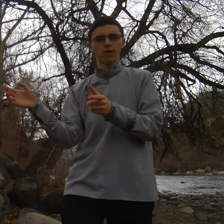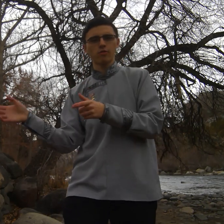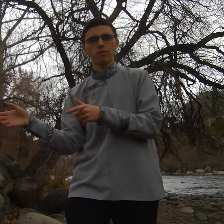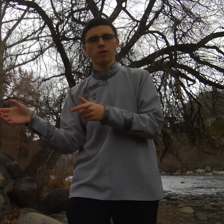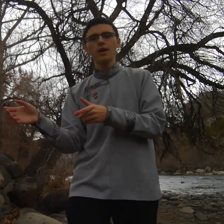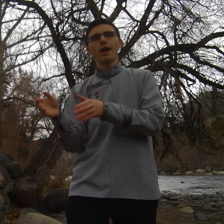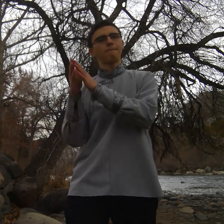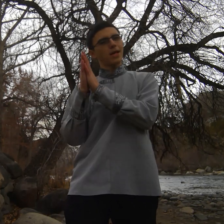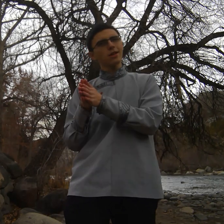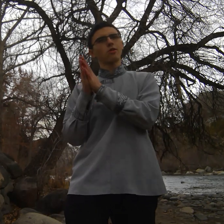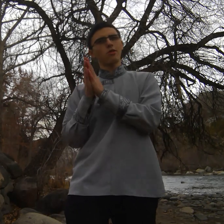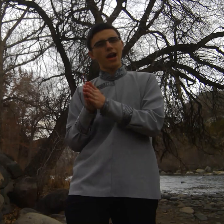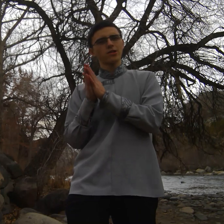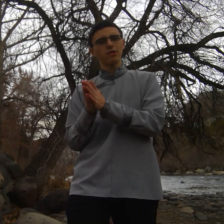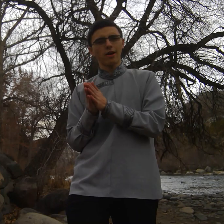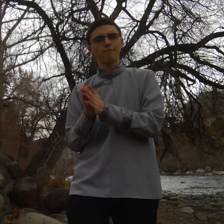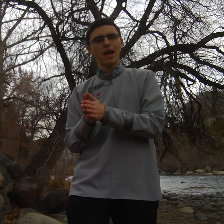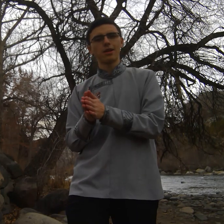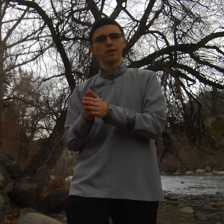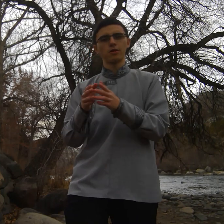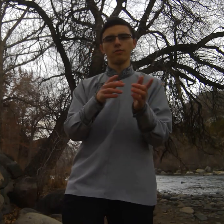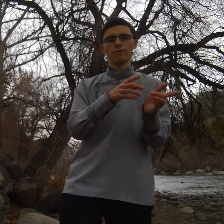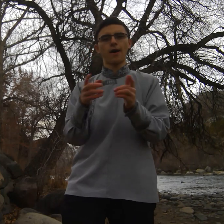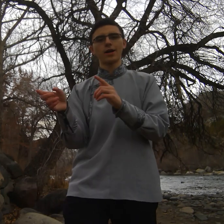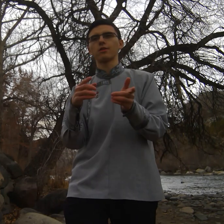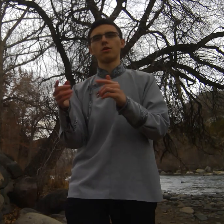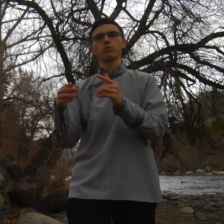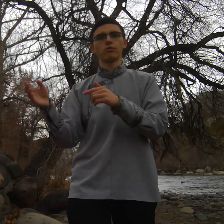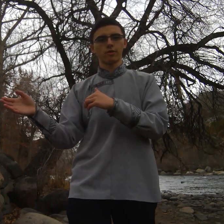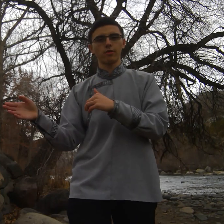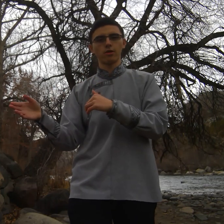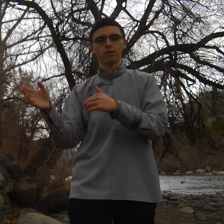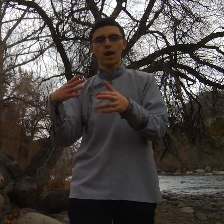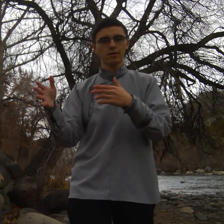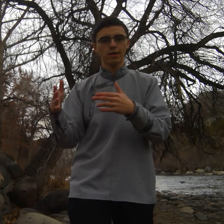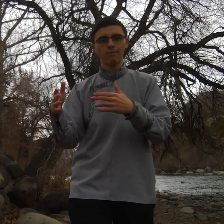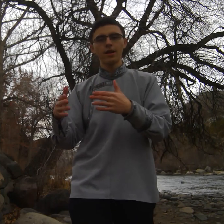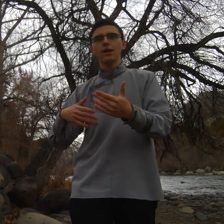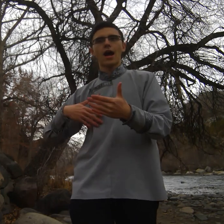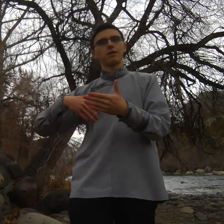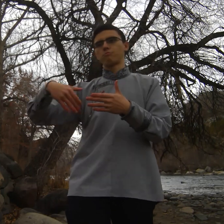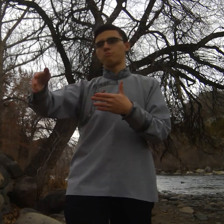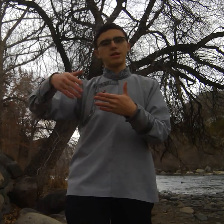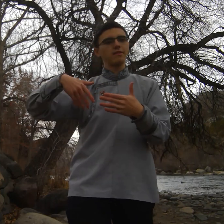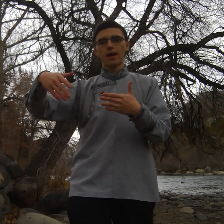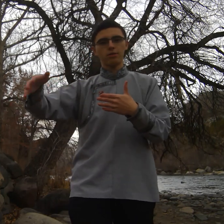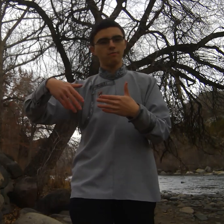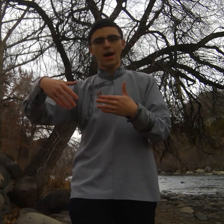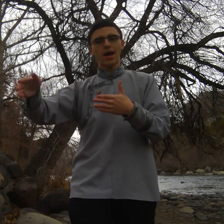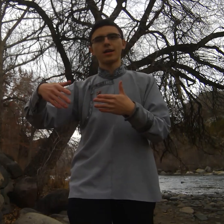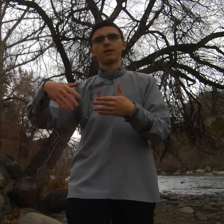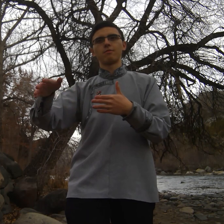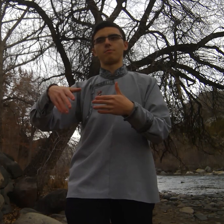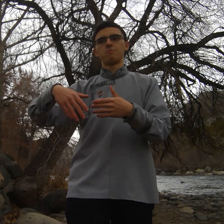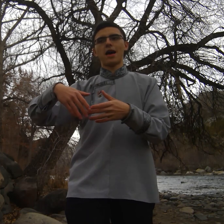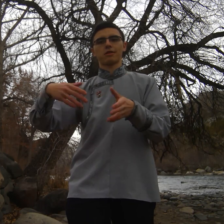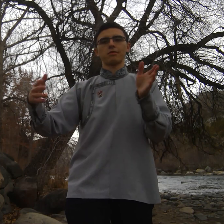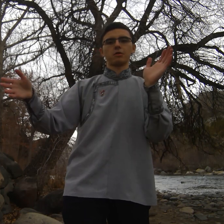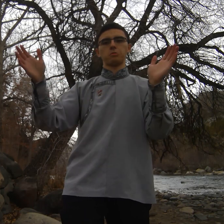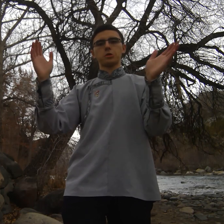recruiter and Peace Corps actually recommends you find the local recruiter talk to them I emailed mine and asked like what